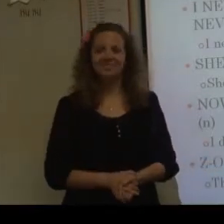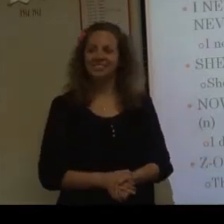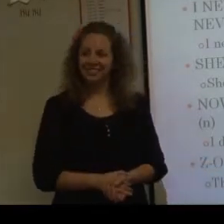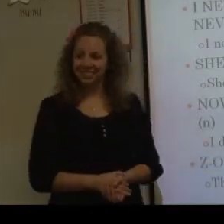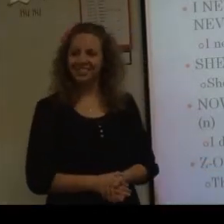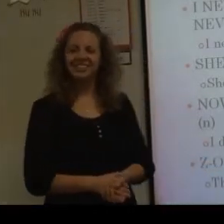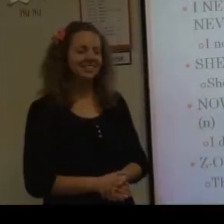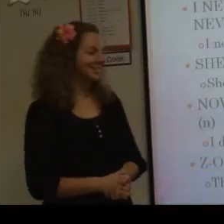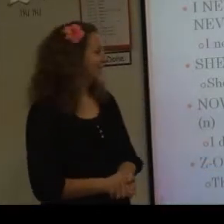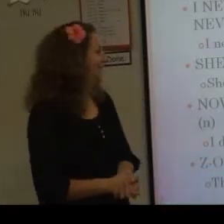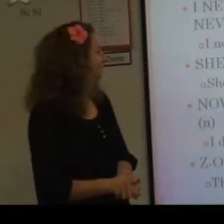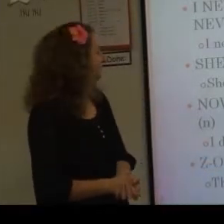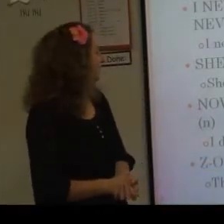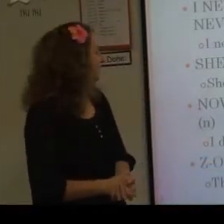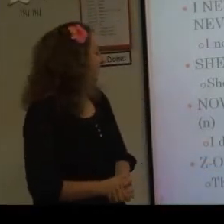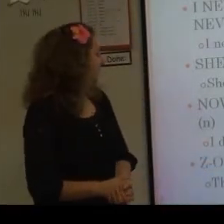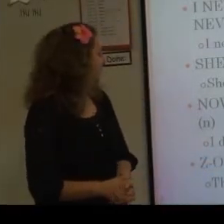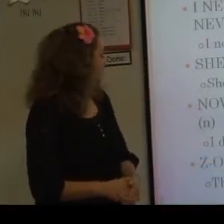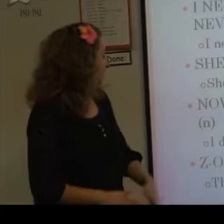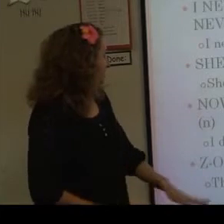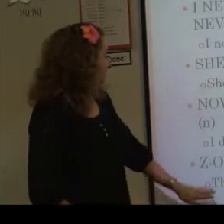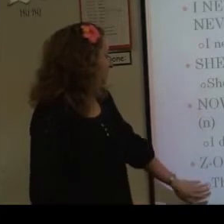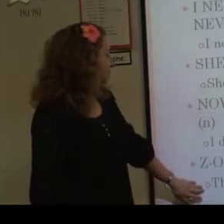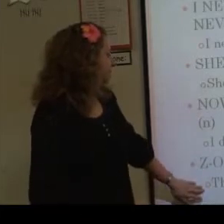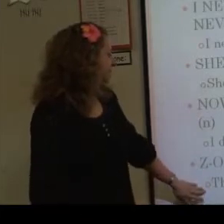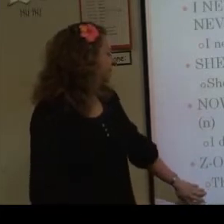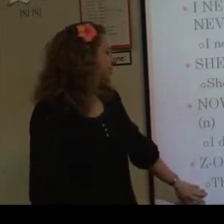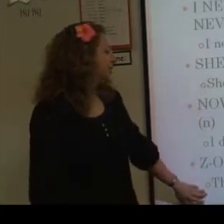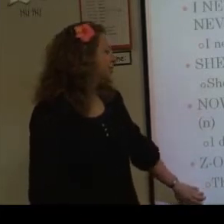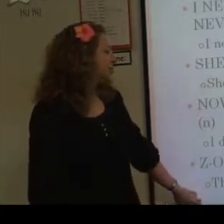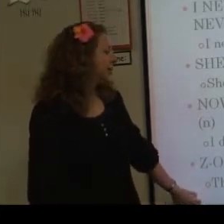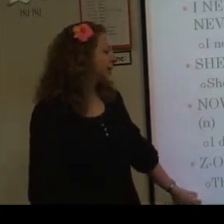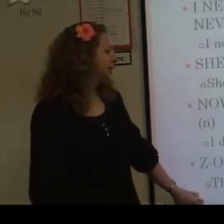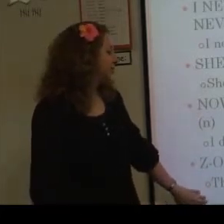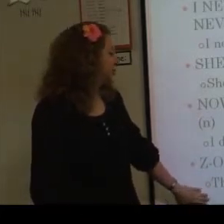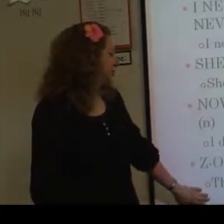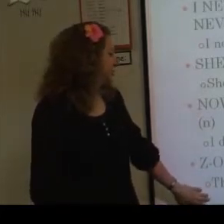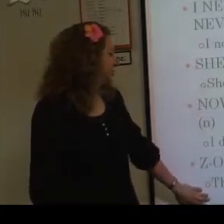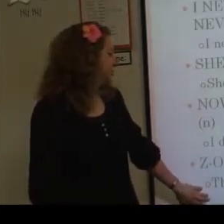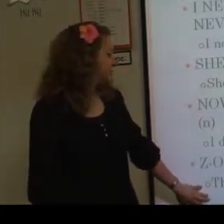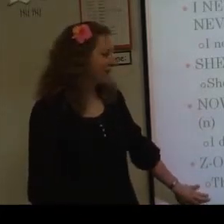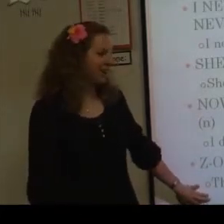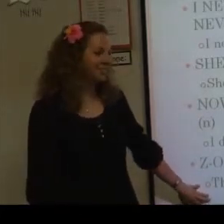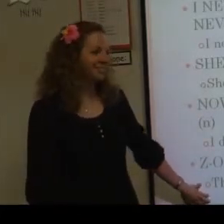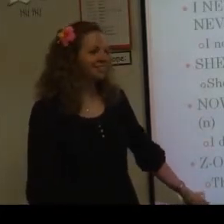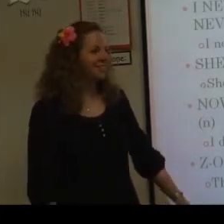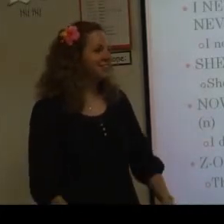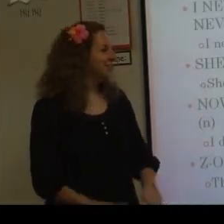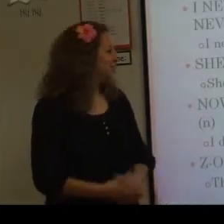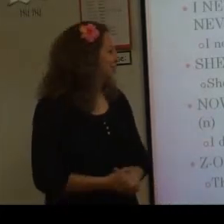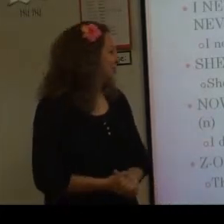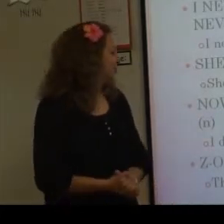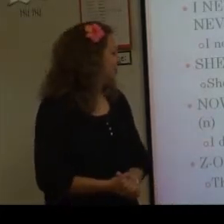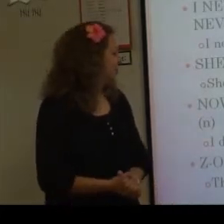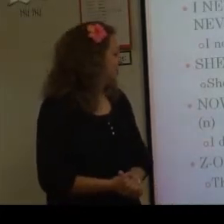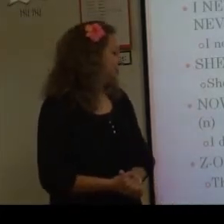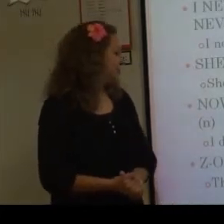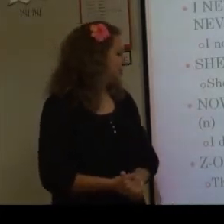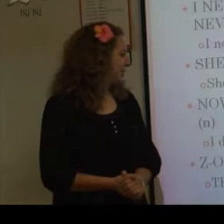Okay. Good. Okay. And then this last one. There are no monkeys at the zoo. Okay. So zoo. just